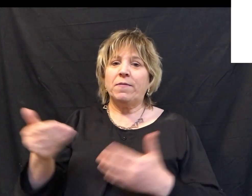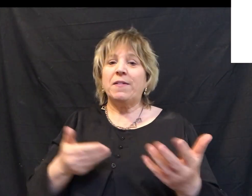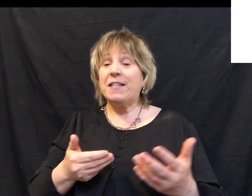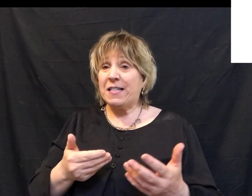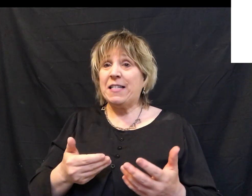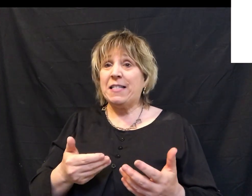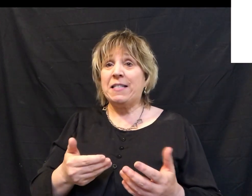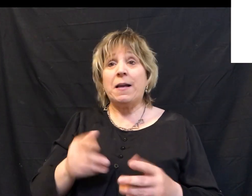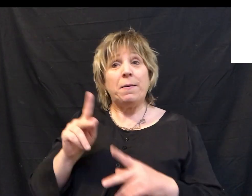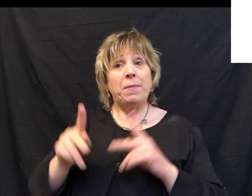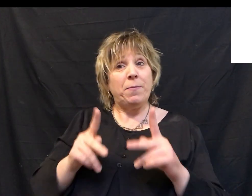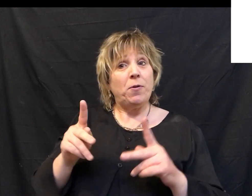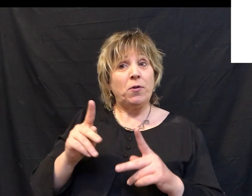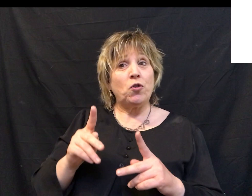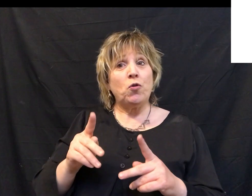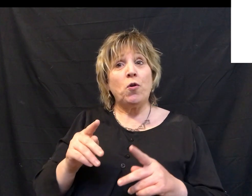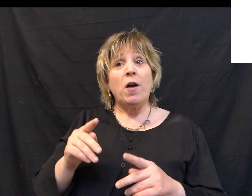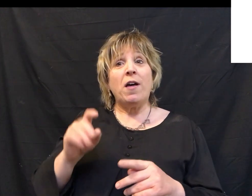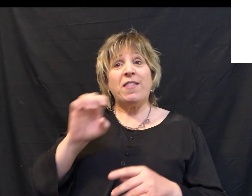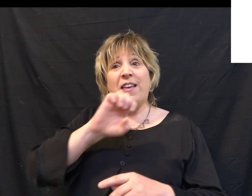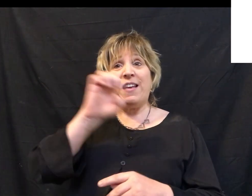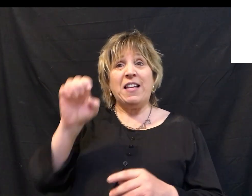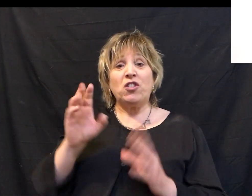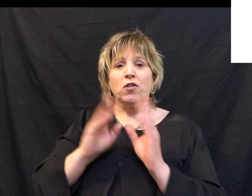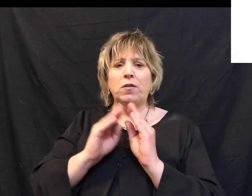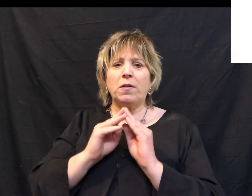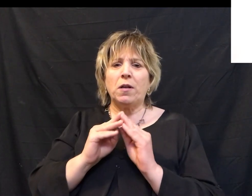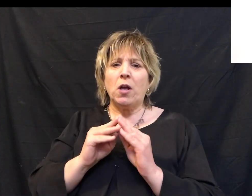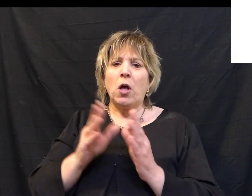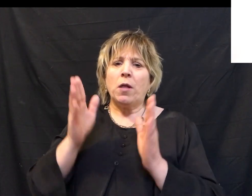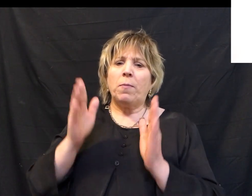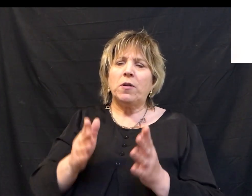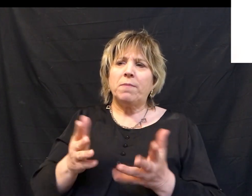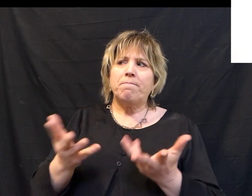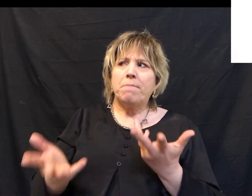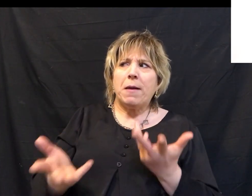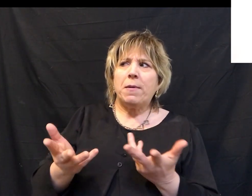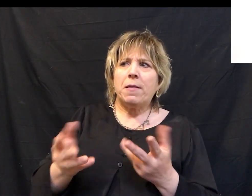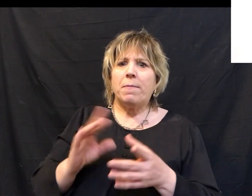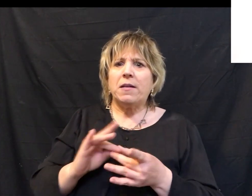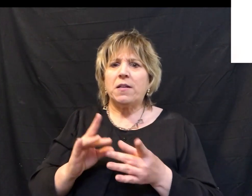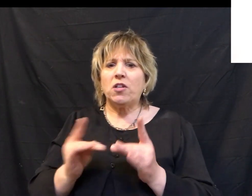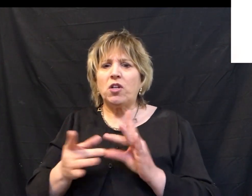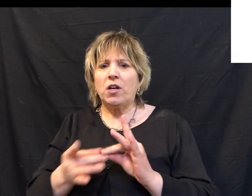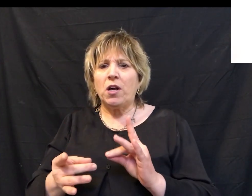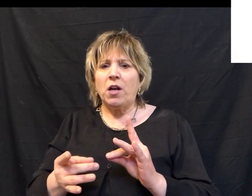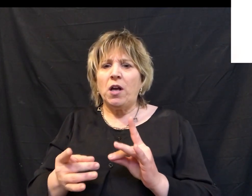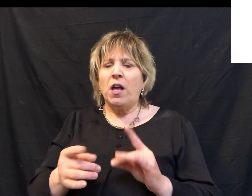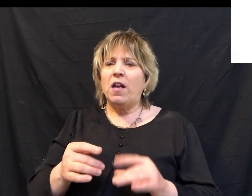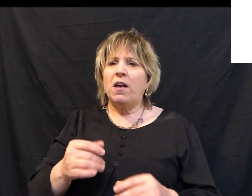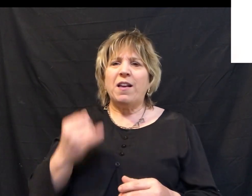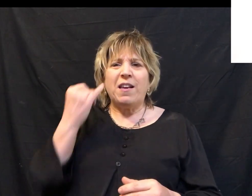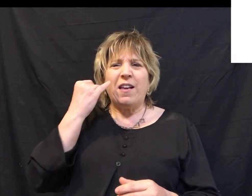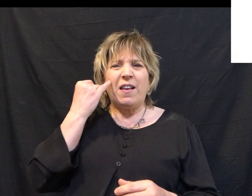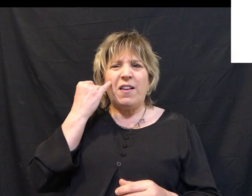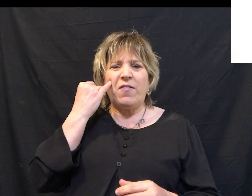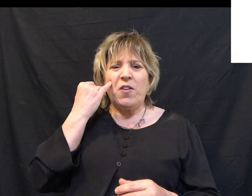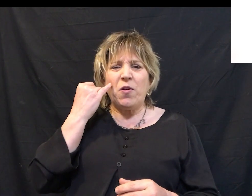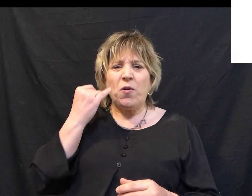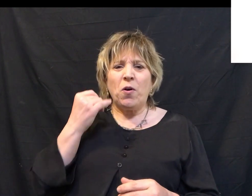to your heart to invite to Easter services? But maybe you're a person that as we went through the message today, you're not sure if you've ever